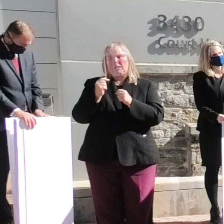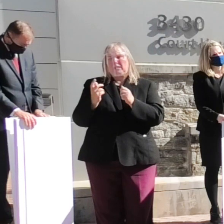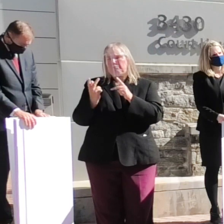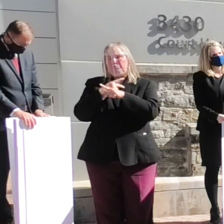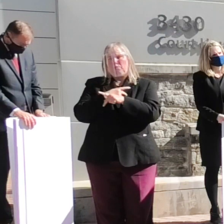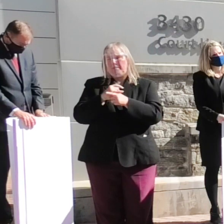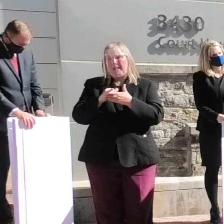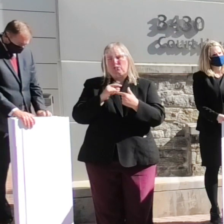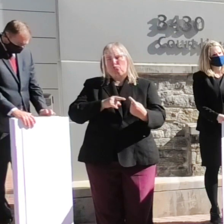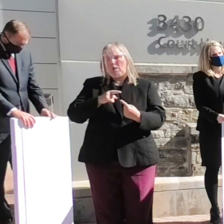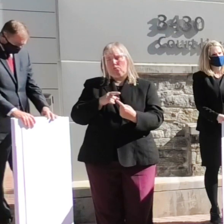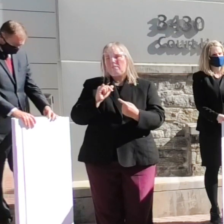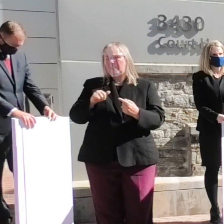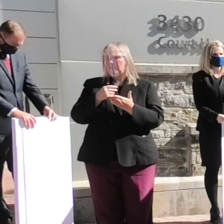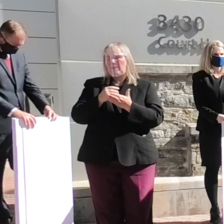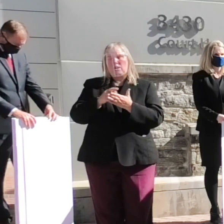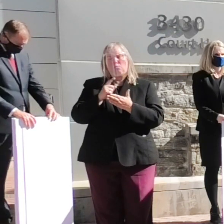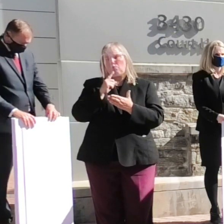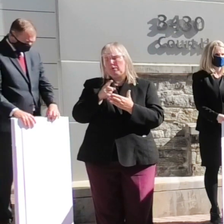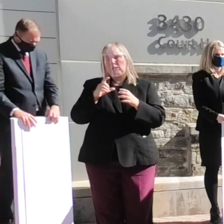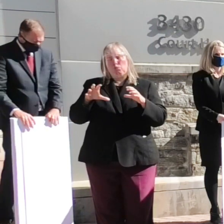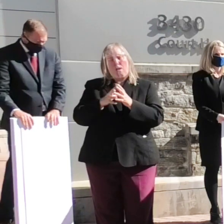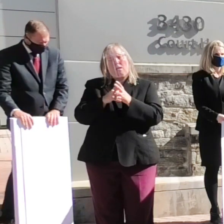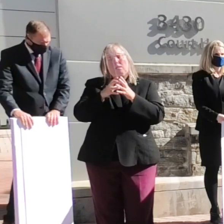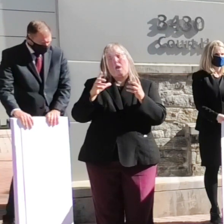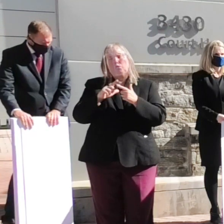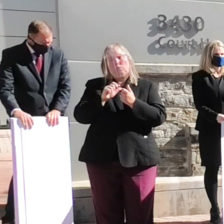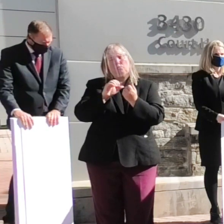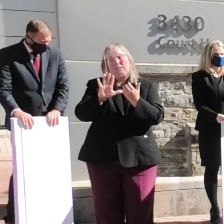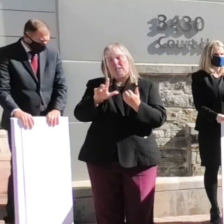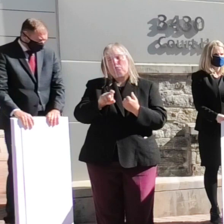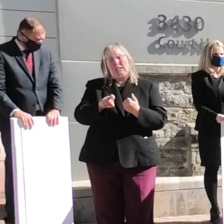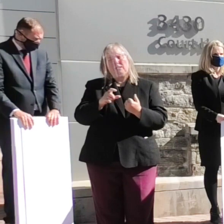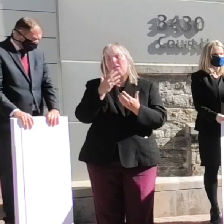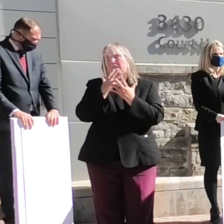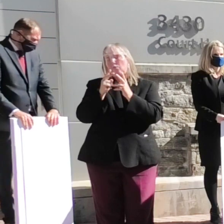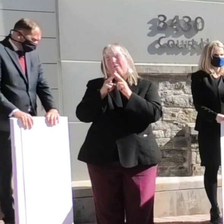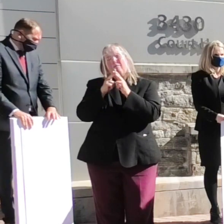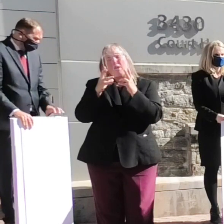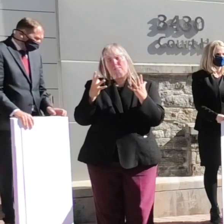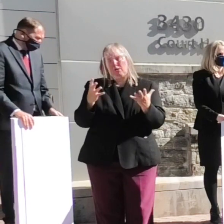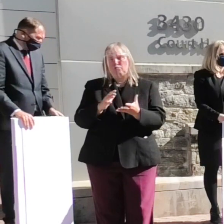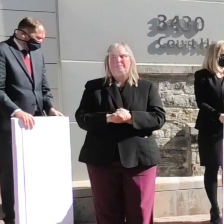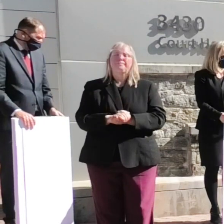this funding will go a long way to addressing those needs thank you very much